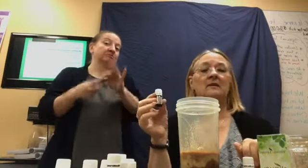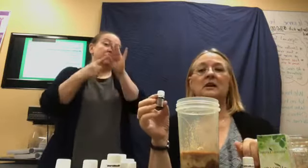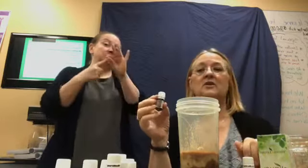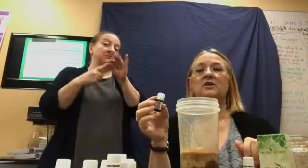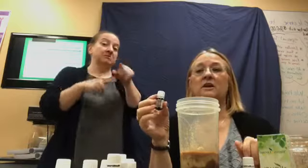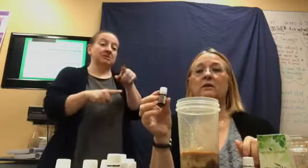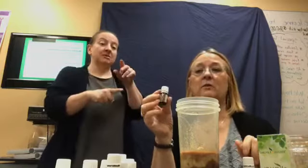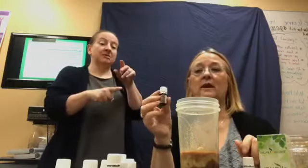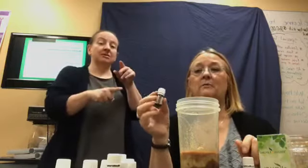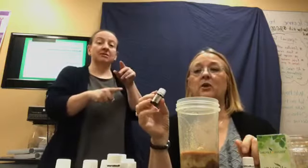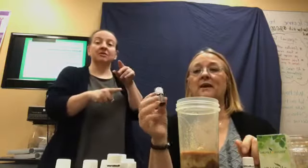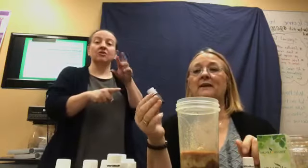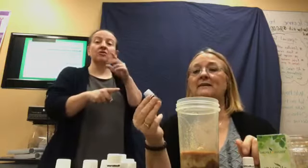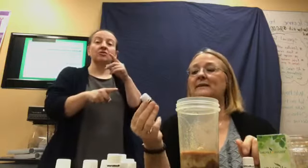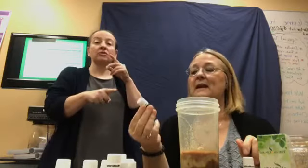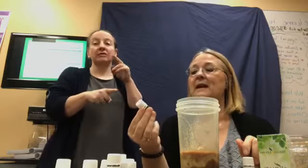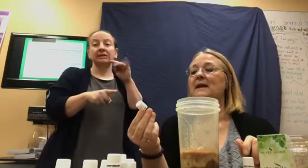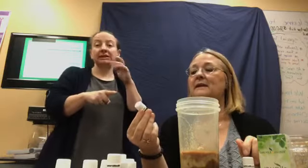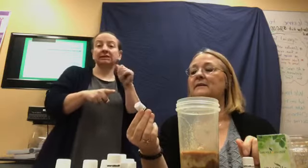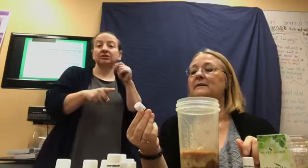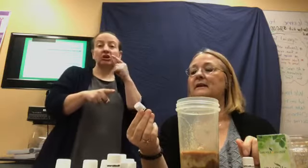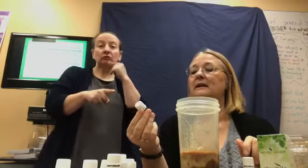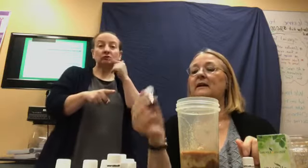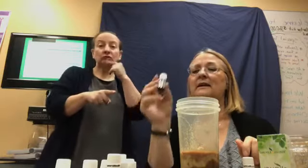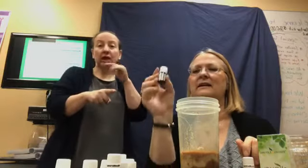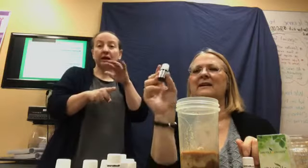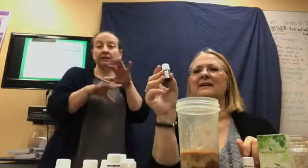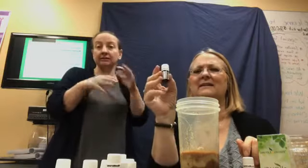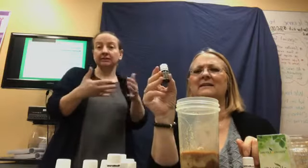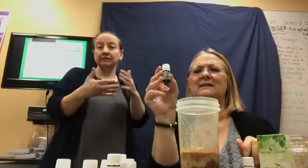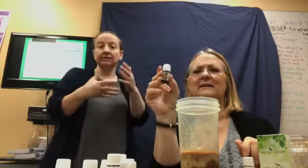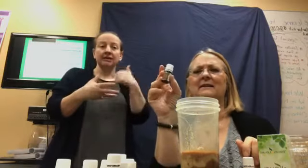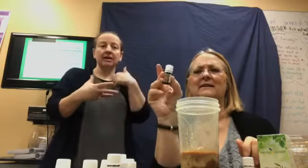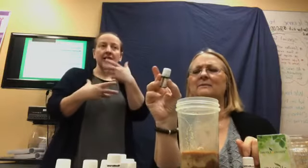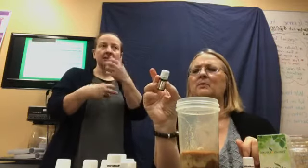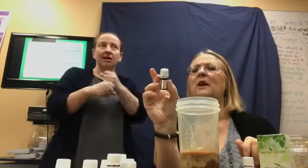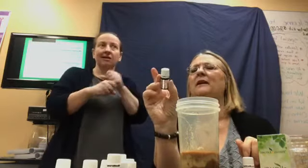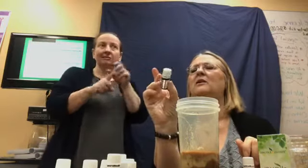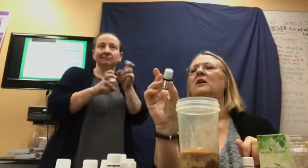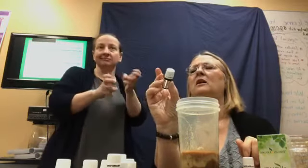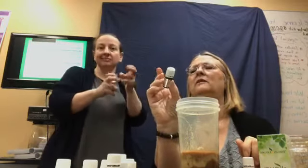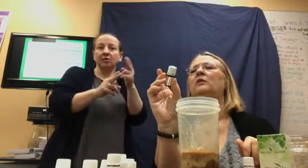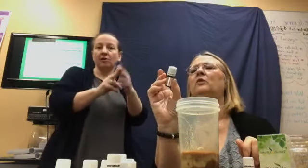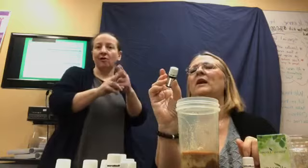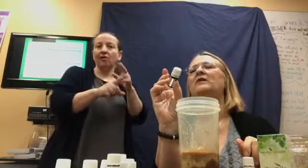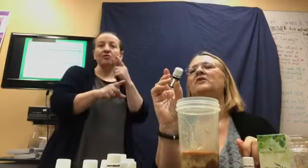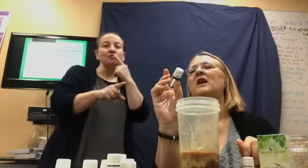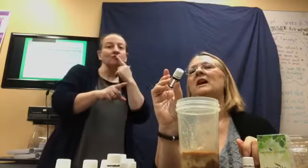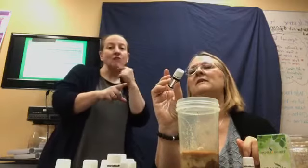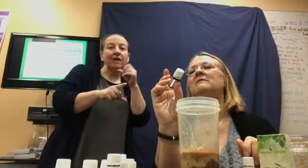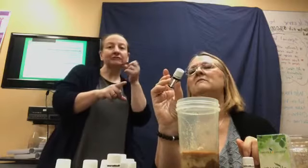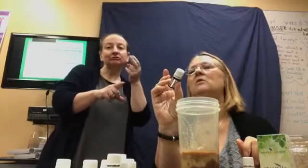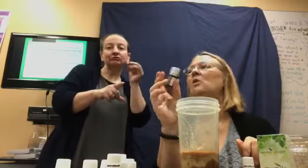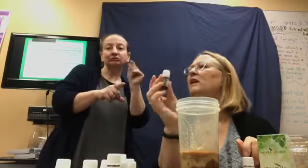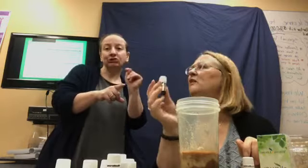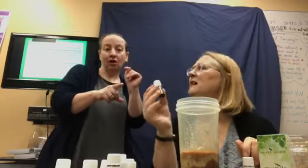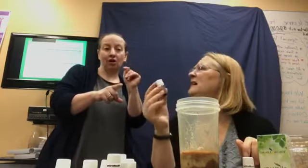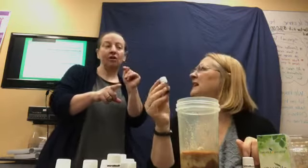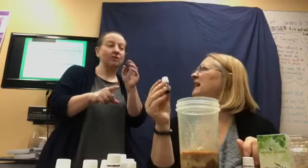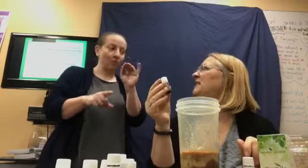Ningxia Red products and, uh, get this product called Red Shot Oil. And,